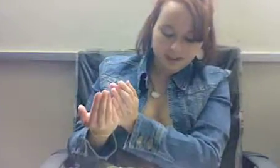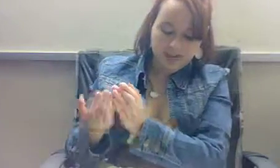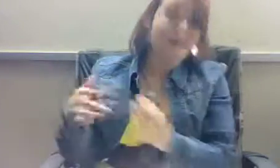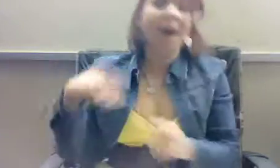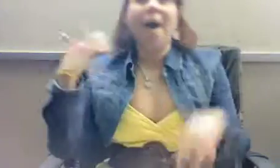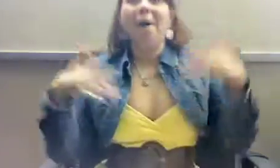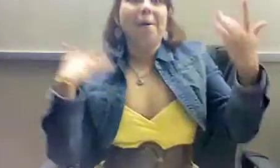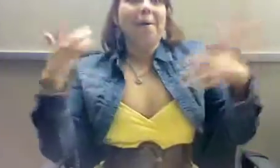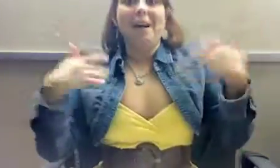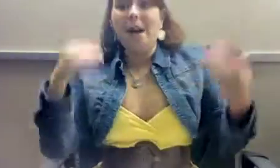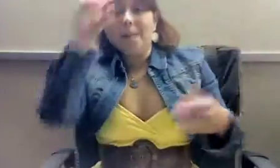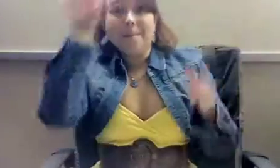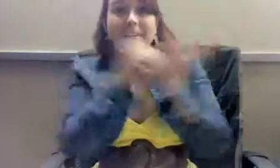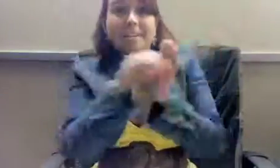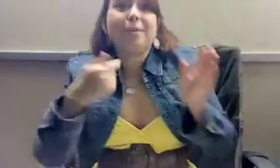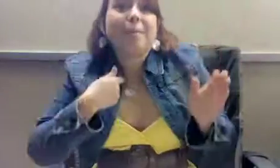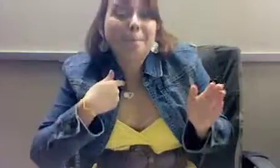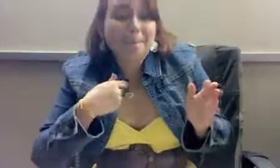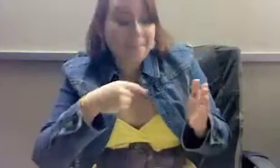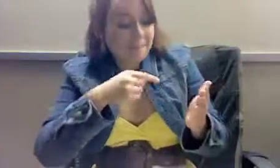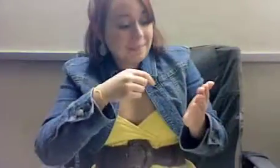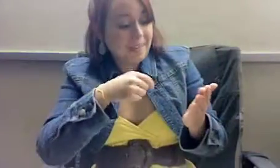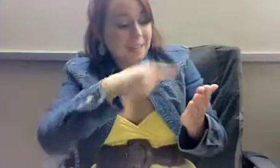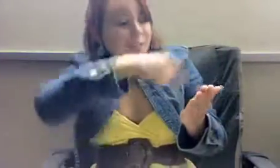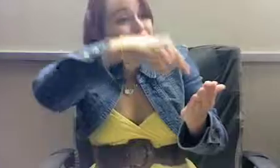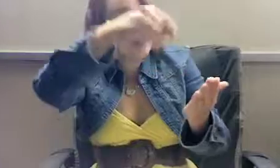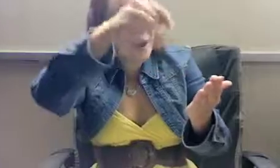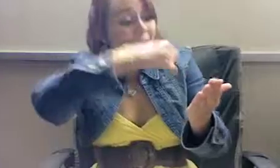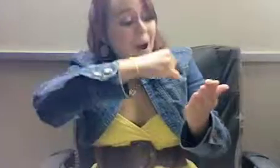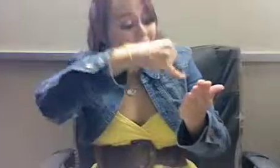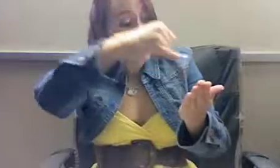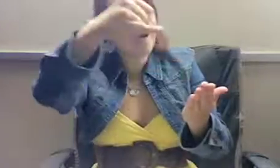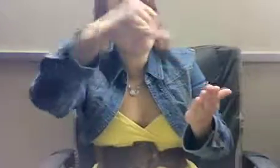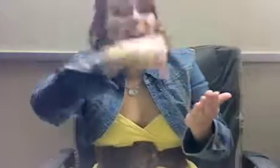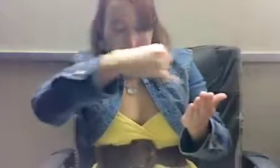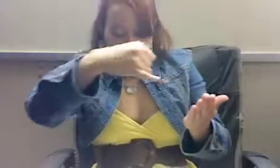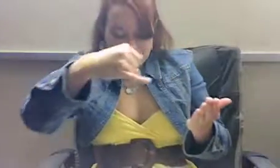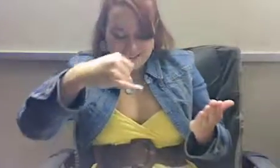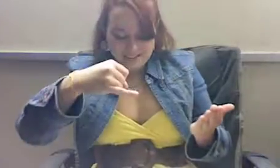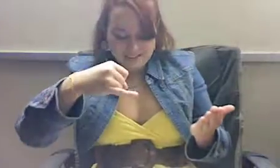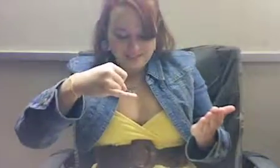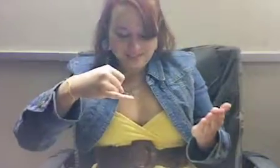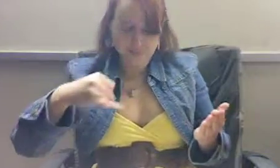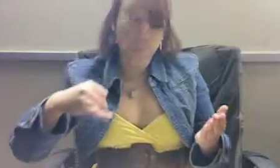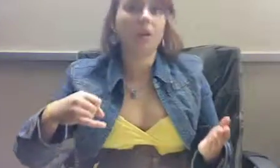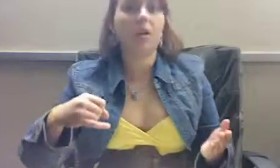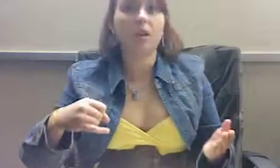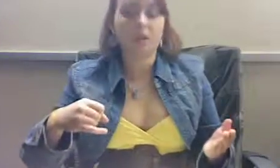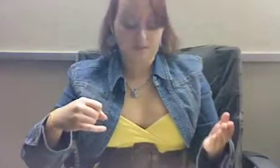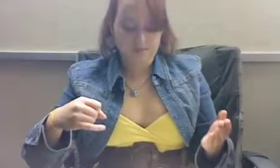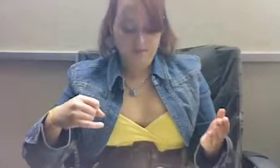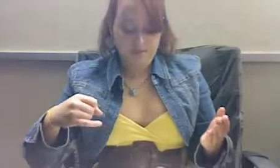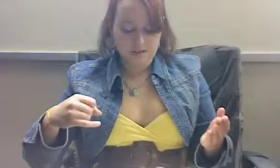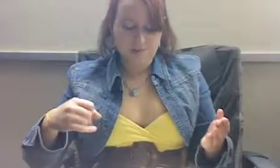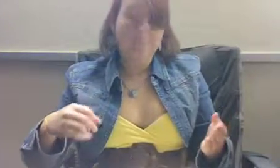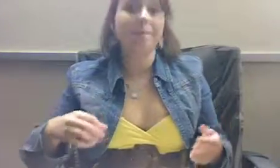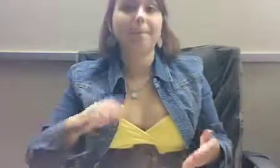What were their midterms about? He's a little bit. He wants my school. He my school. I think he wants my little bit more.